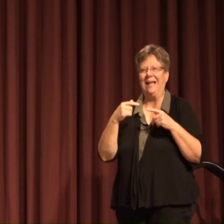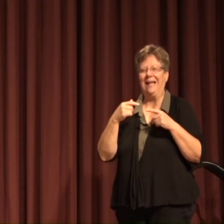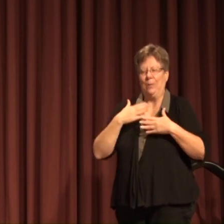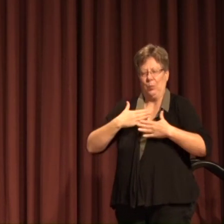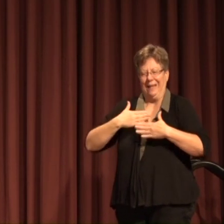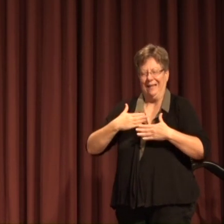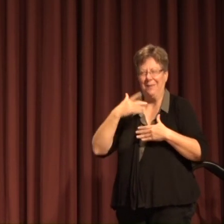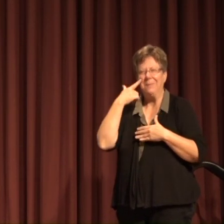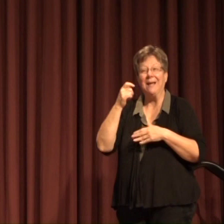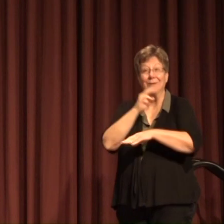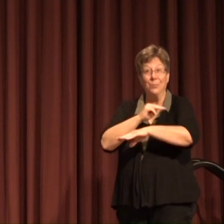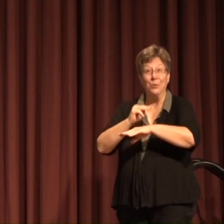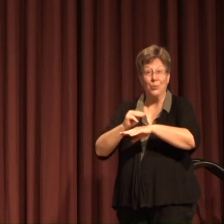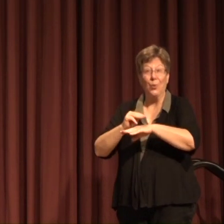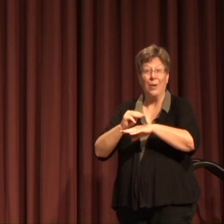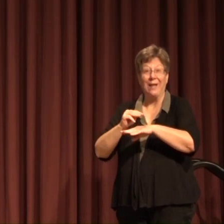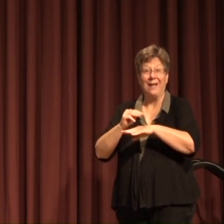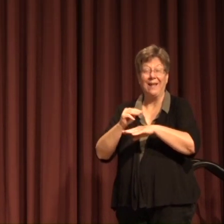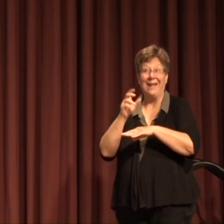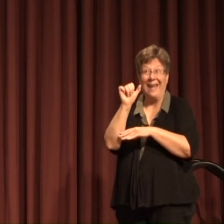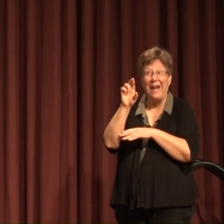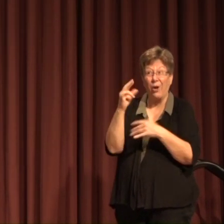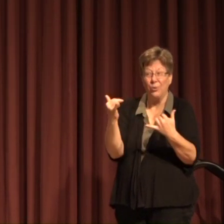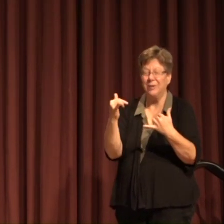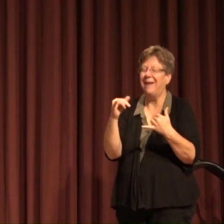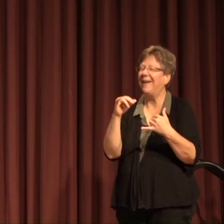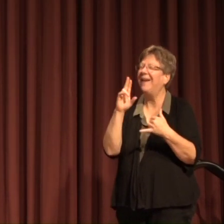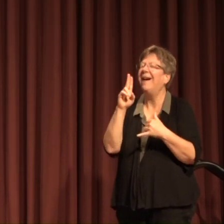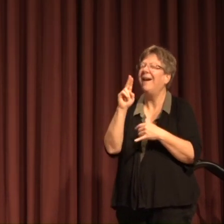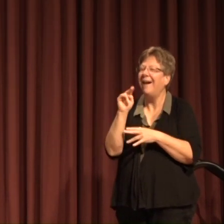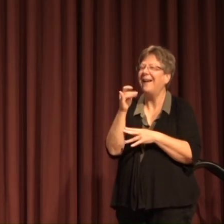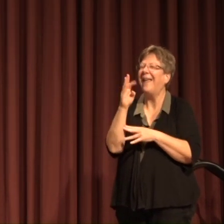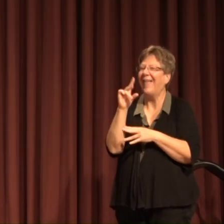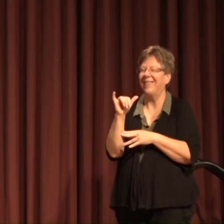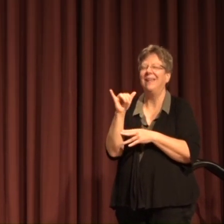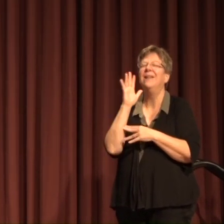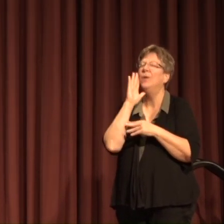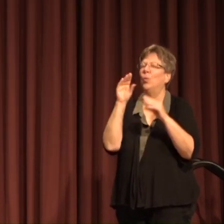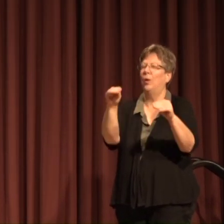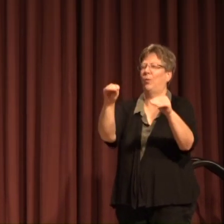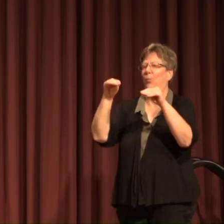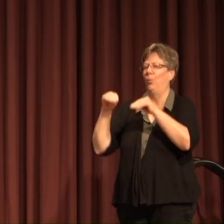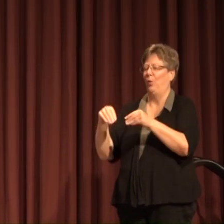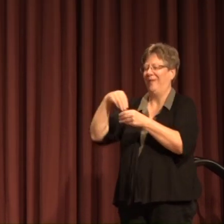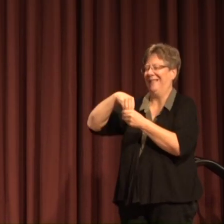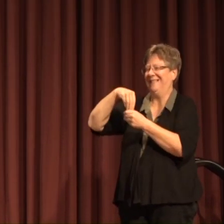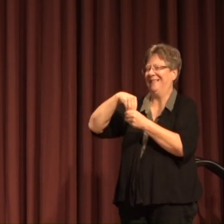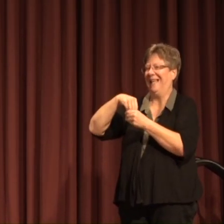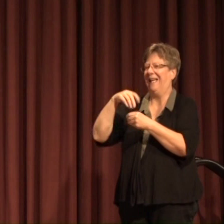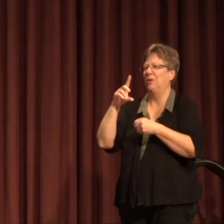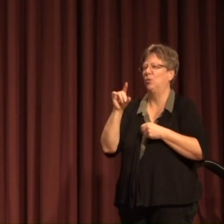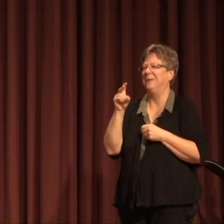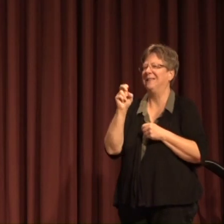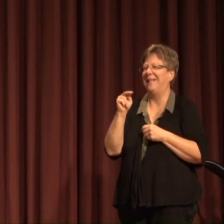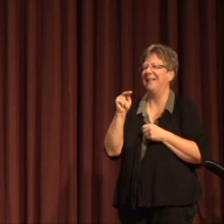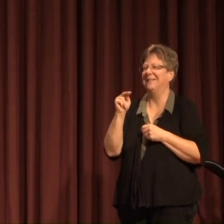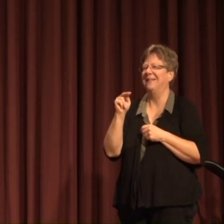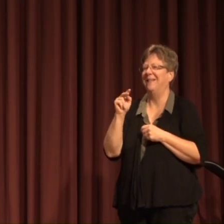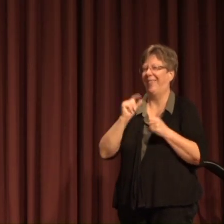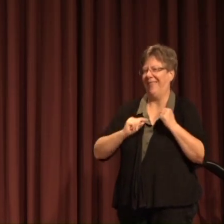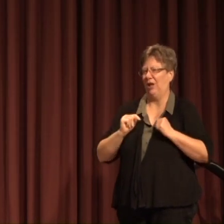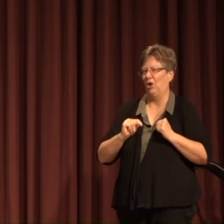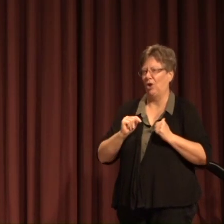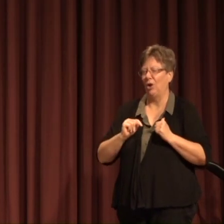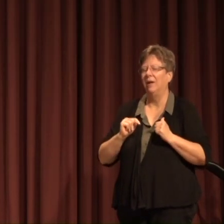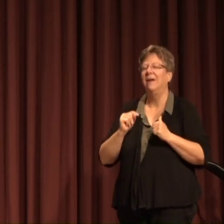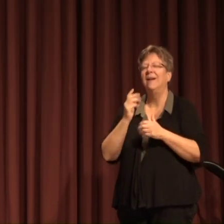that the Missoula air is rated today as unhealthy we're gonna move convocation into the Denison theater this evening and we'll be moving some of the